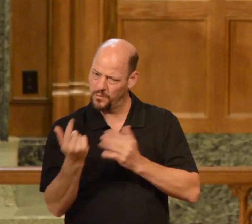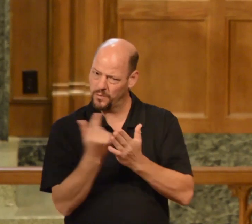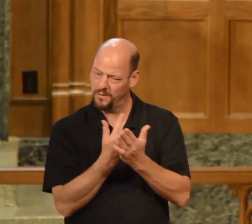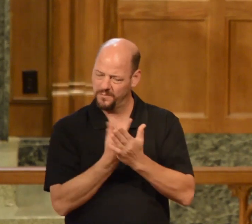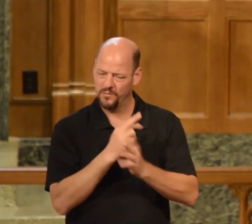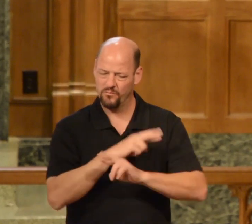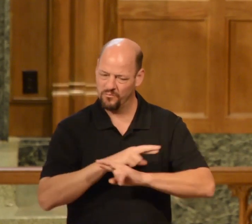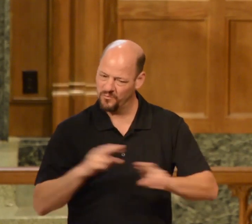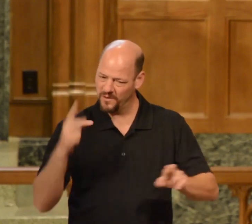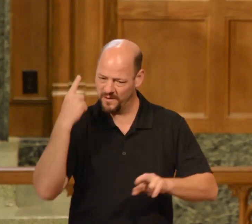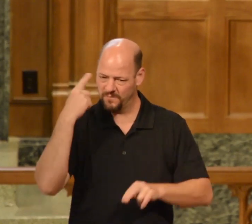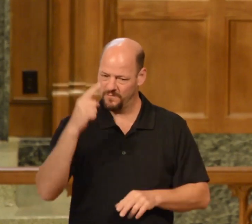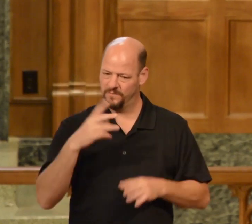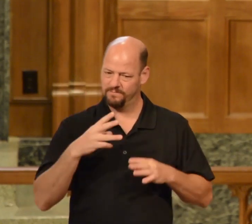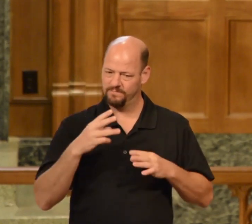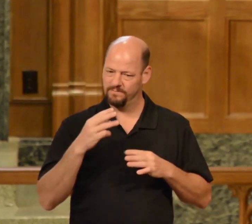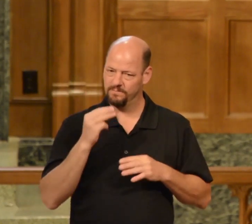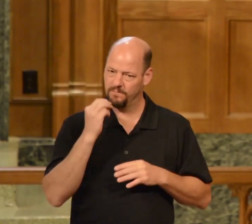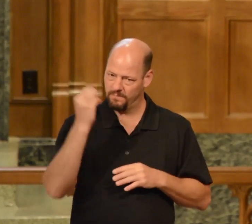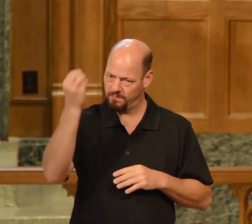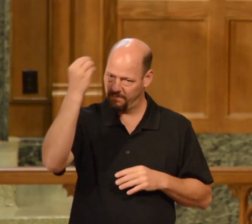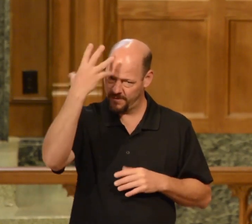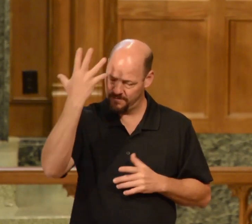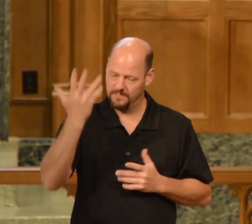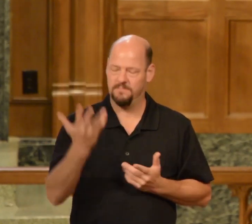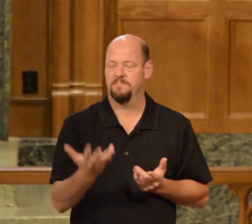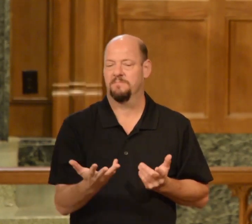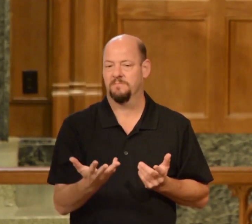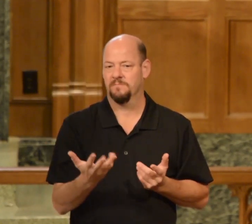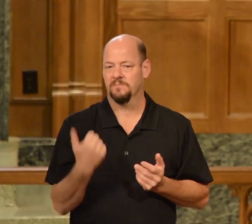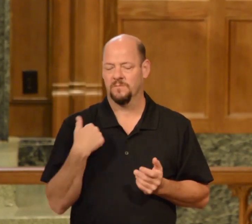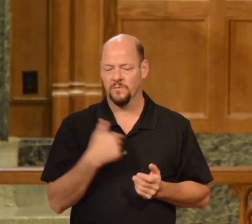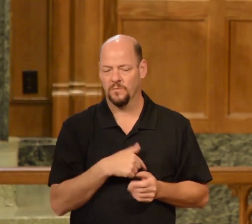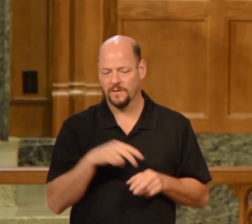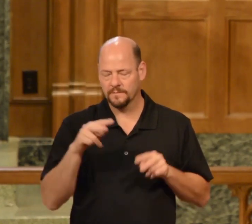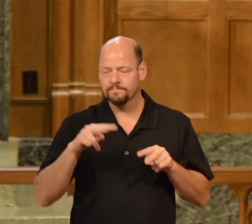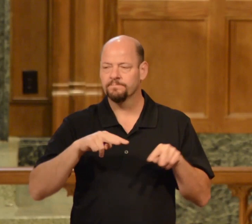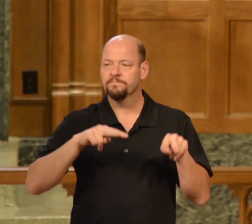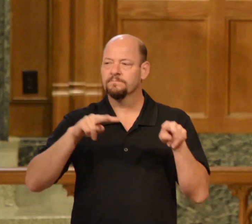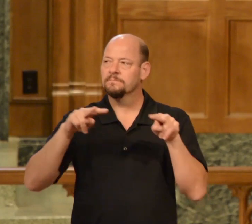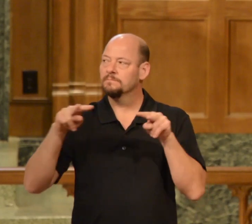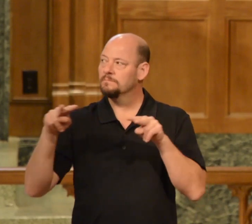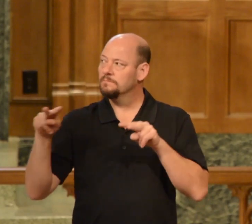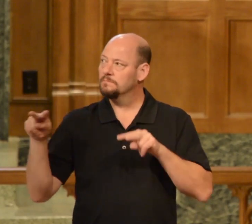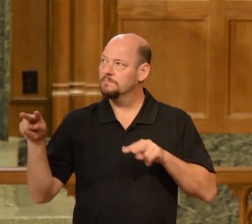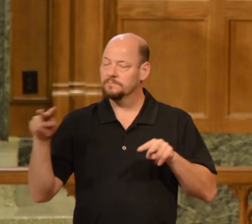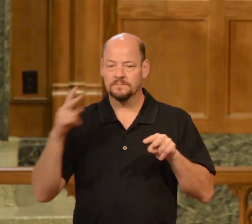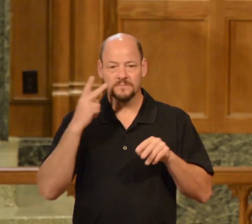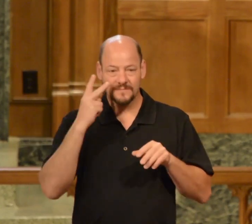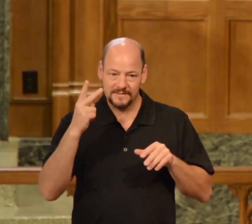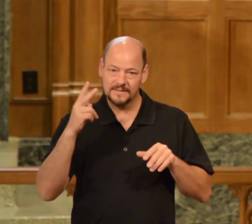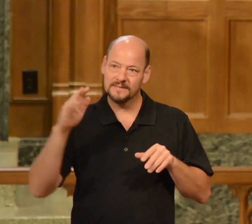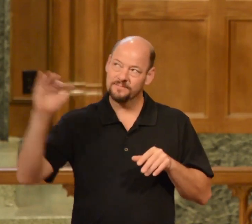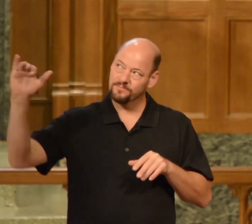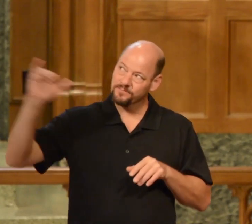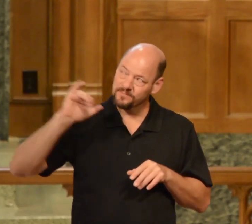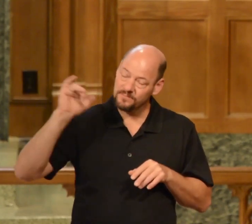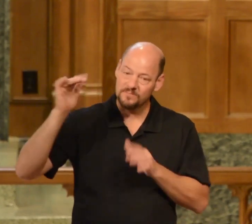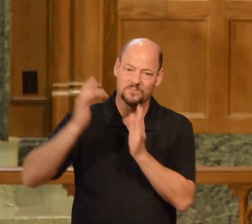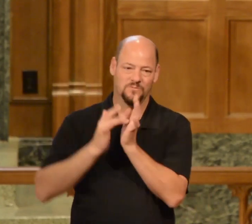so that we would lift up our eyes and see what Jesus sees fields ready